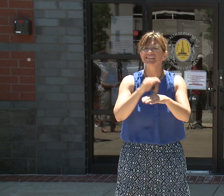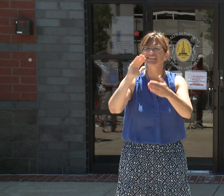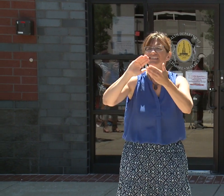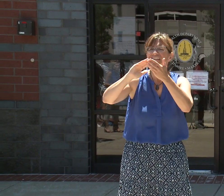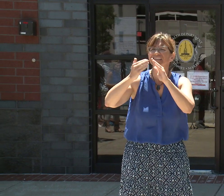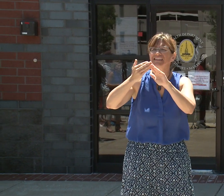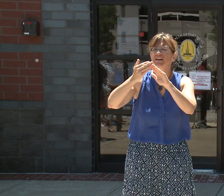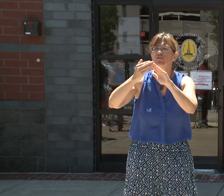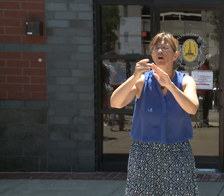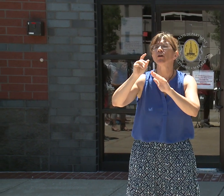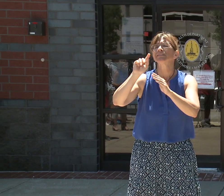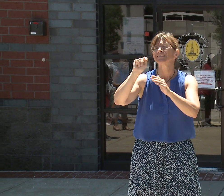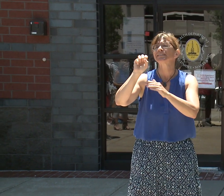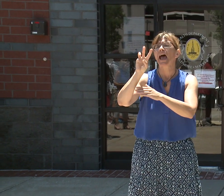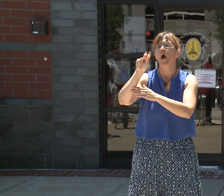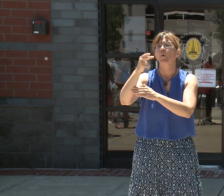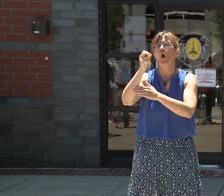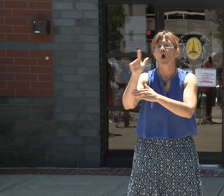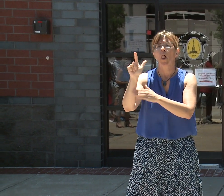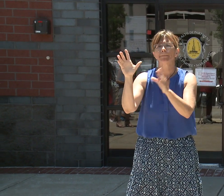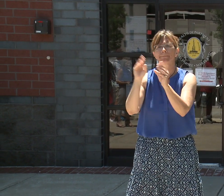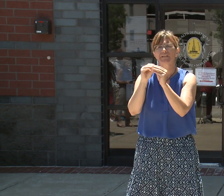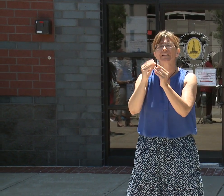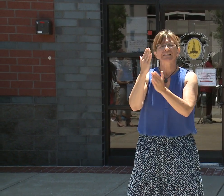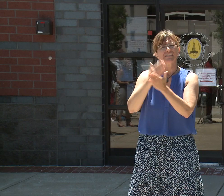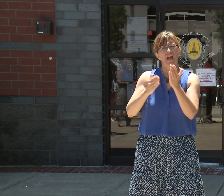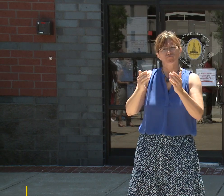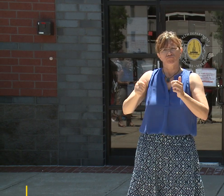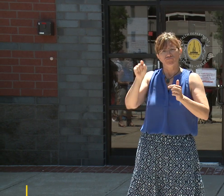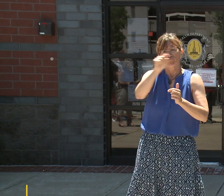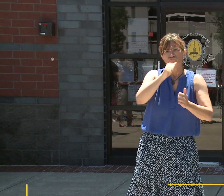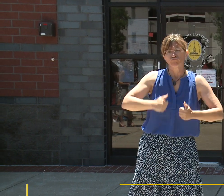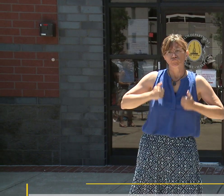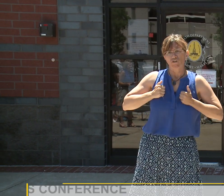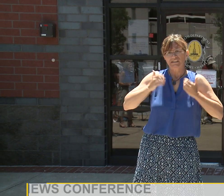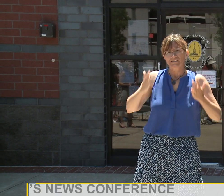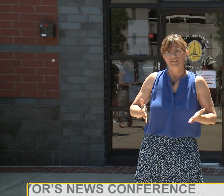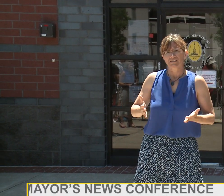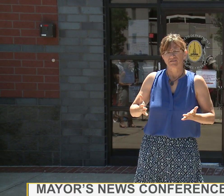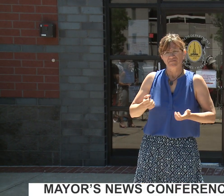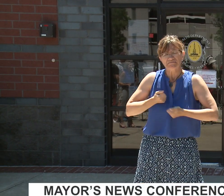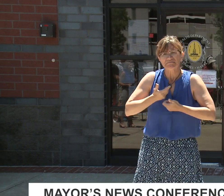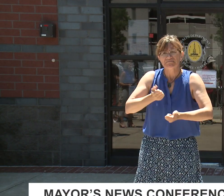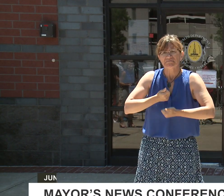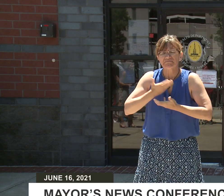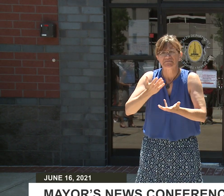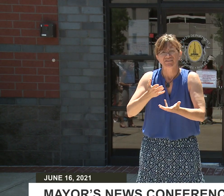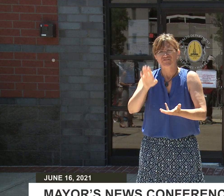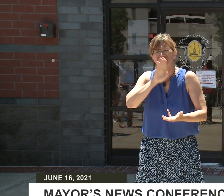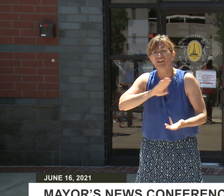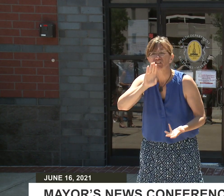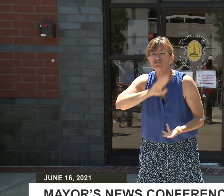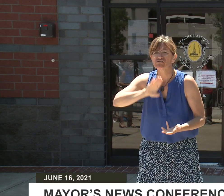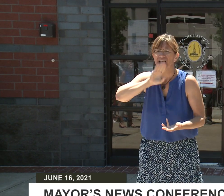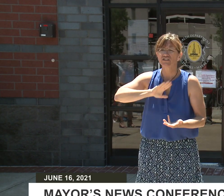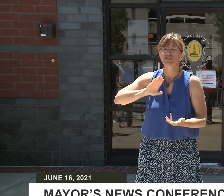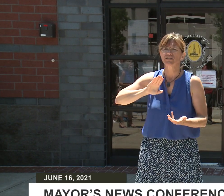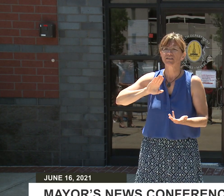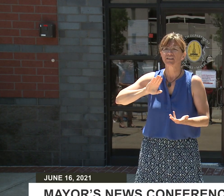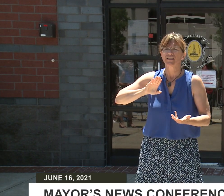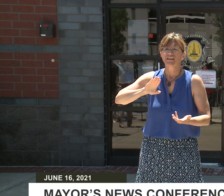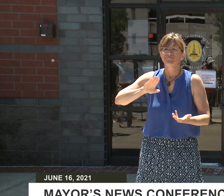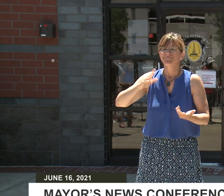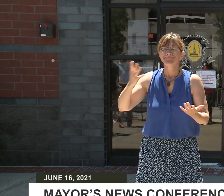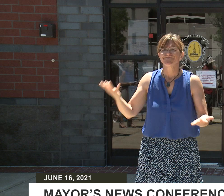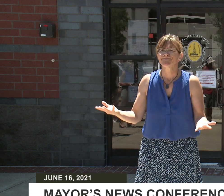Some of the residents who were there, including our panelists, as well as other people, were frustrated with issues that they feel stretched beyond Fells Point, just a